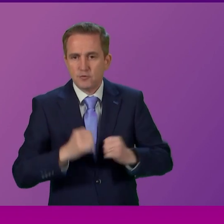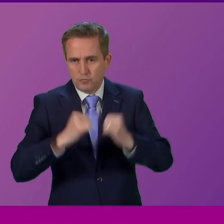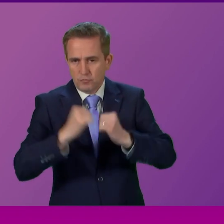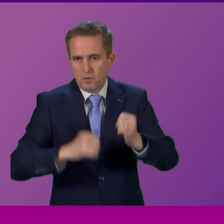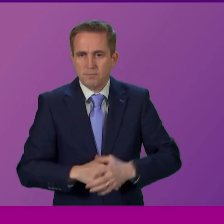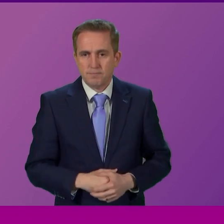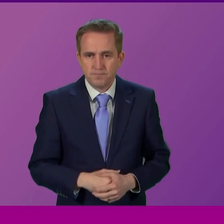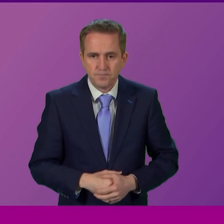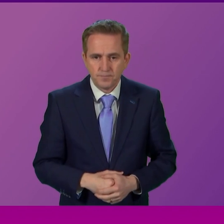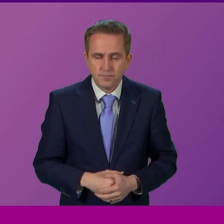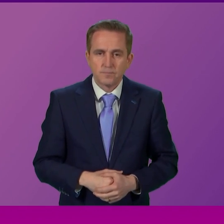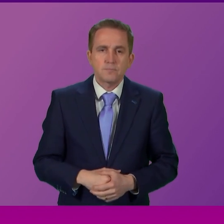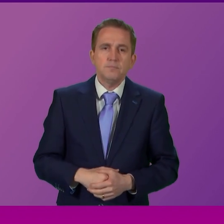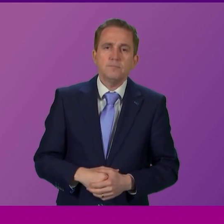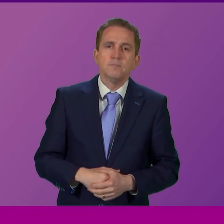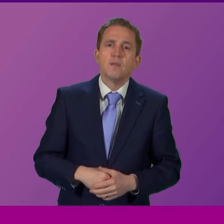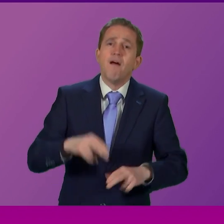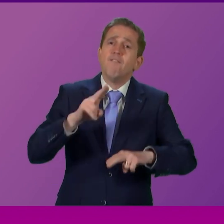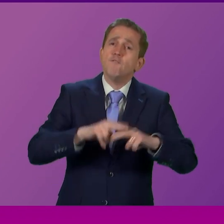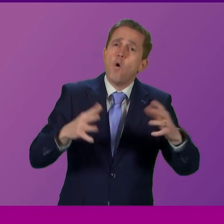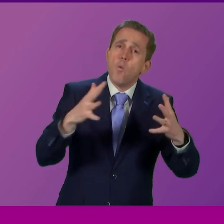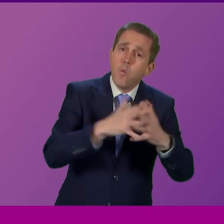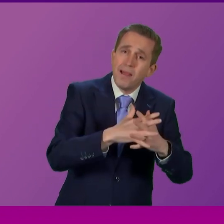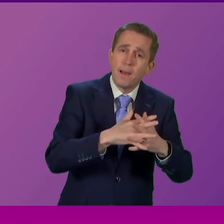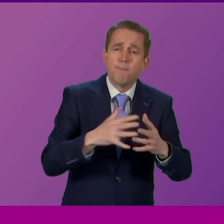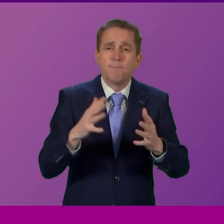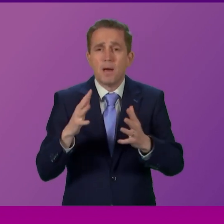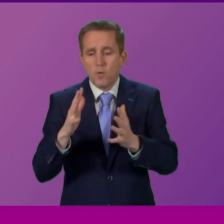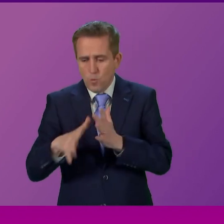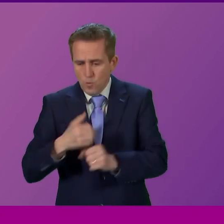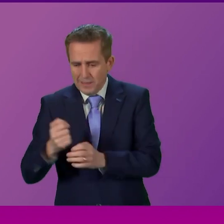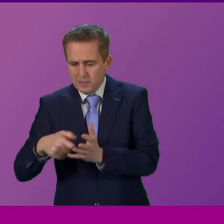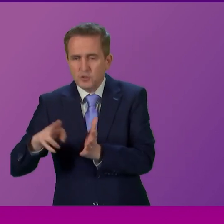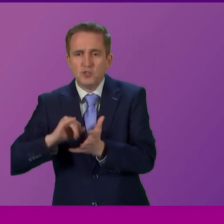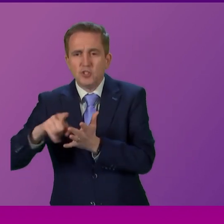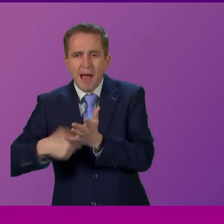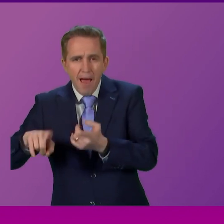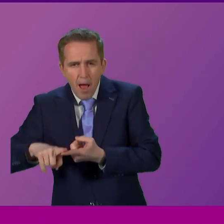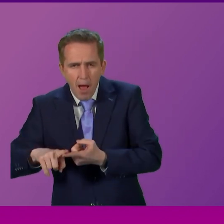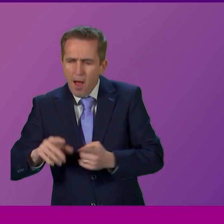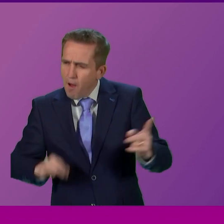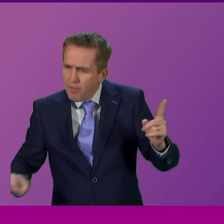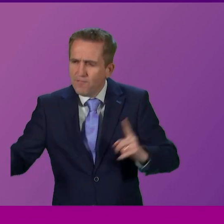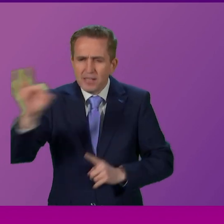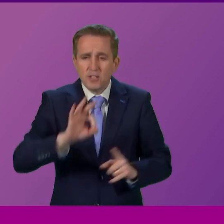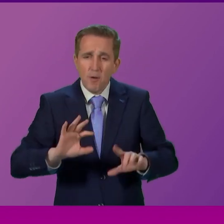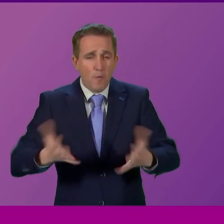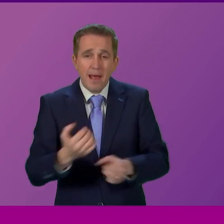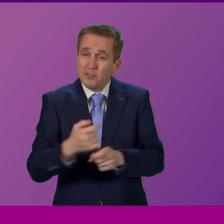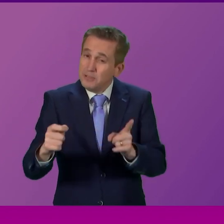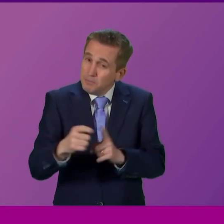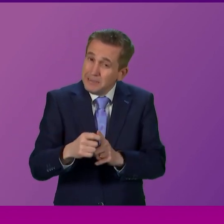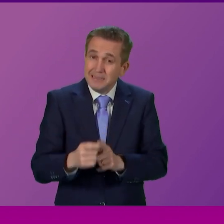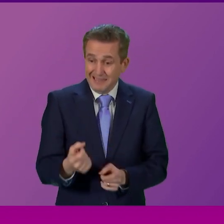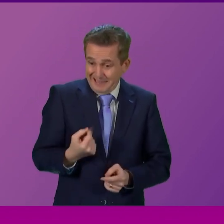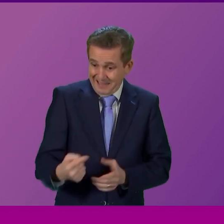The villages and communities of Port William and Whitton have been without adequate GP coverage for many months with the closest